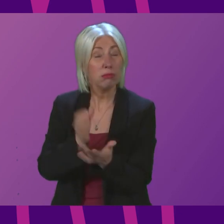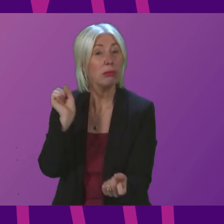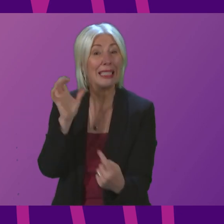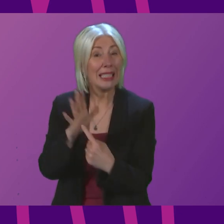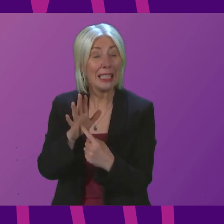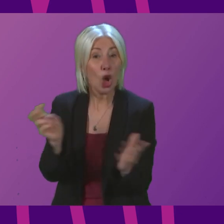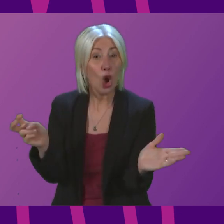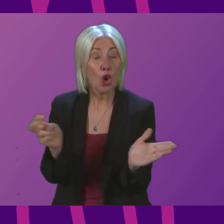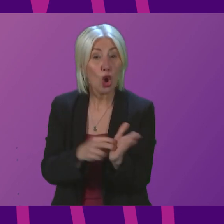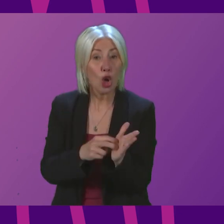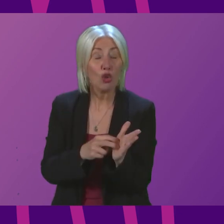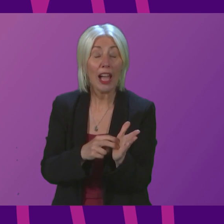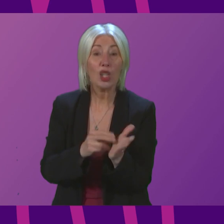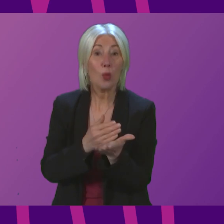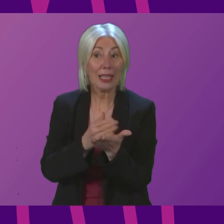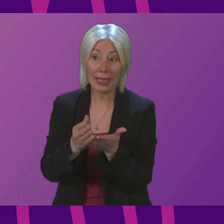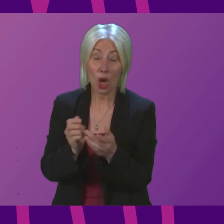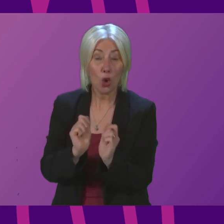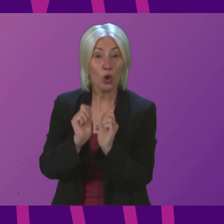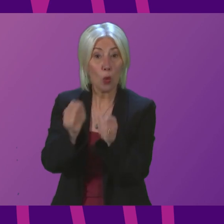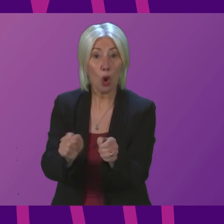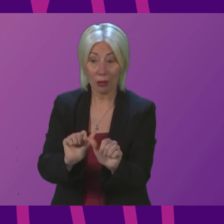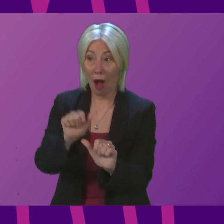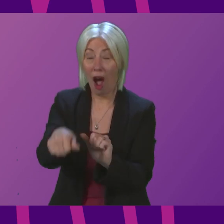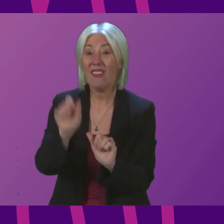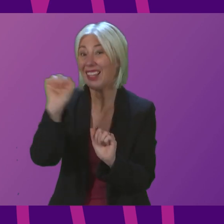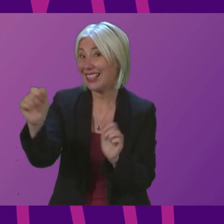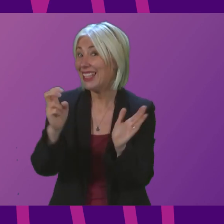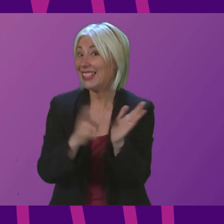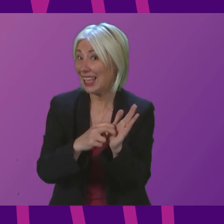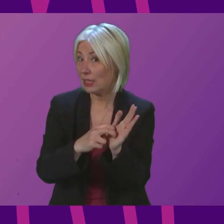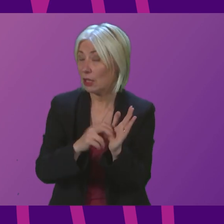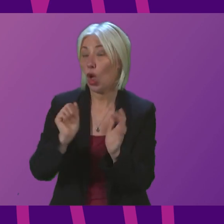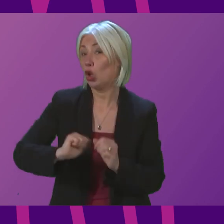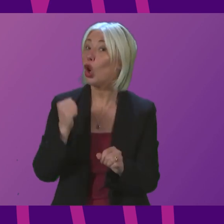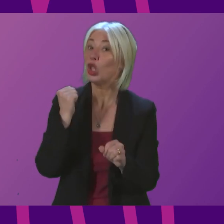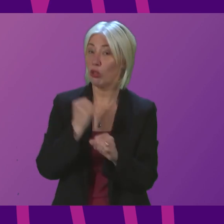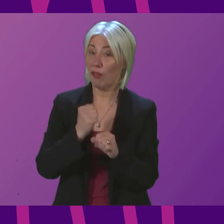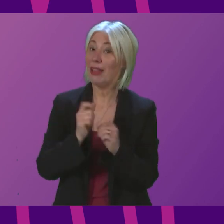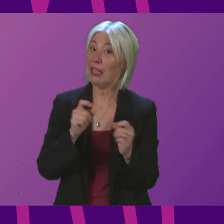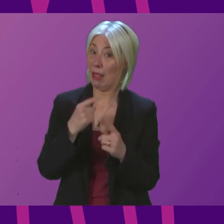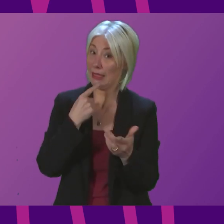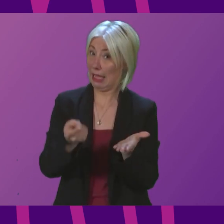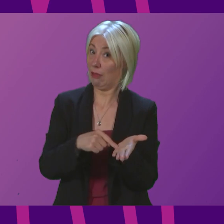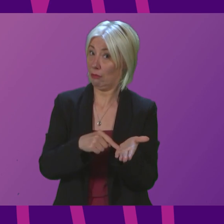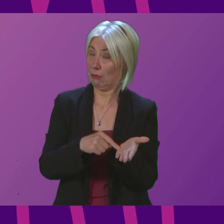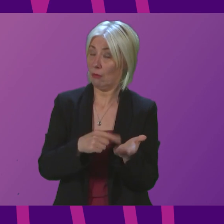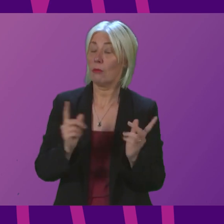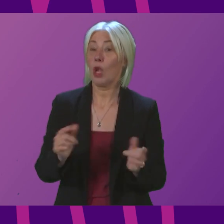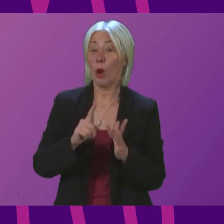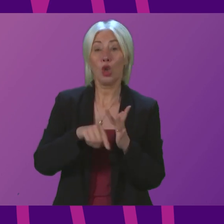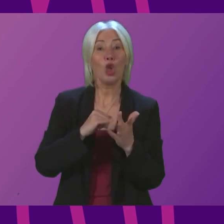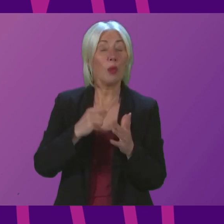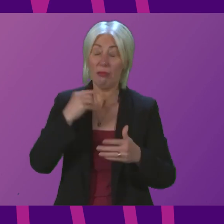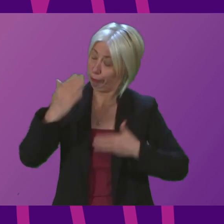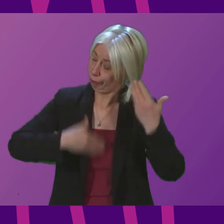only clear to award after he signed it off, according to Scottish Government emails. John Swinney charged